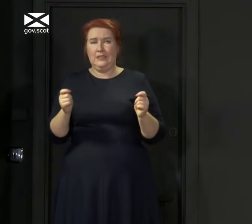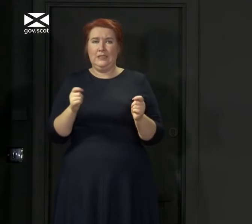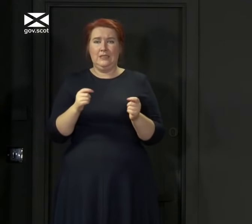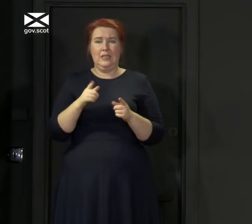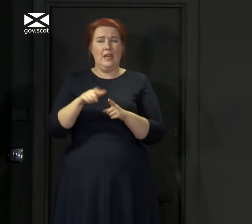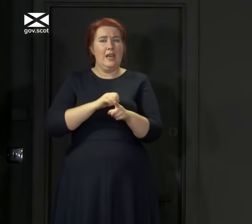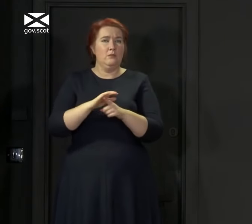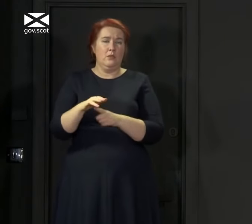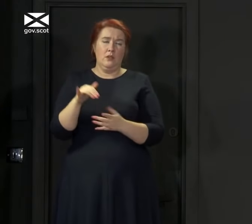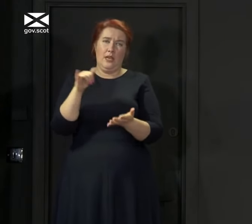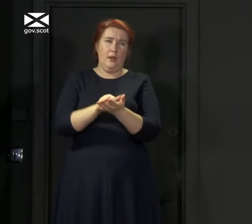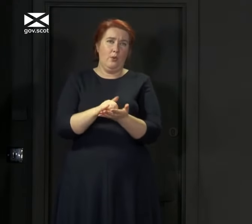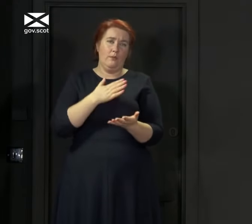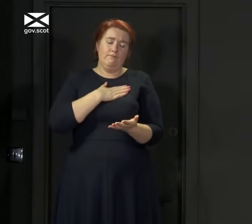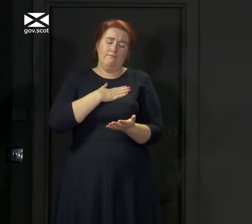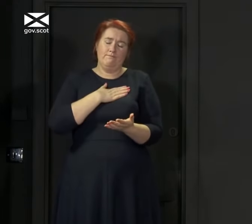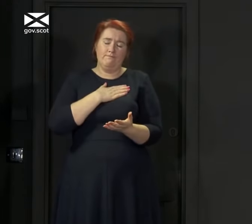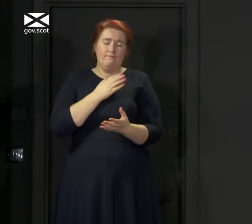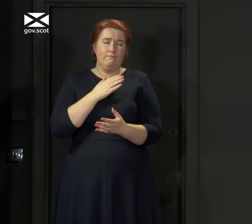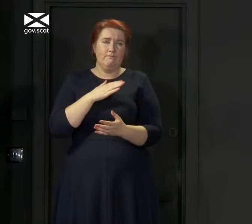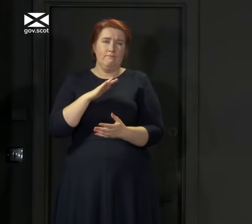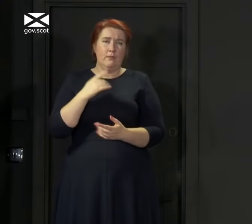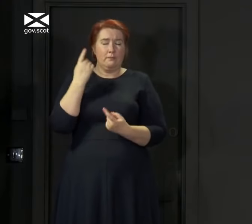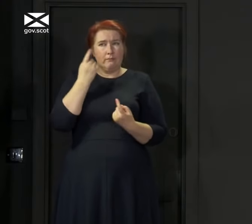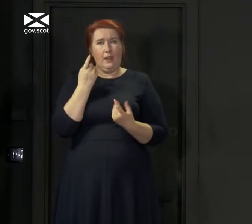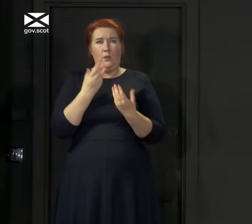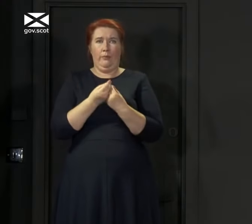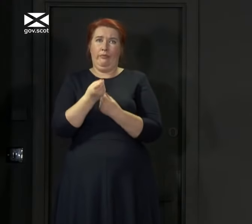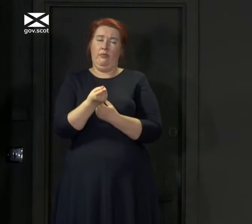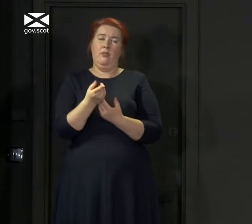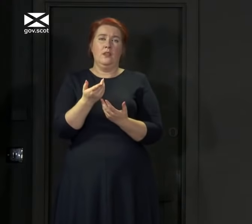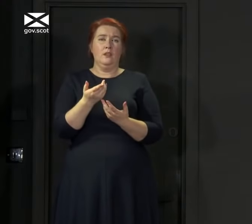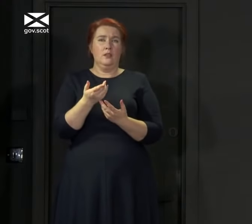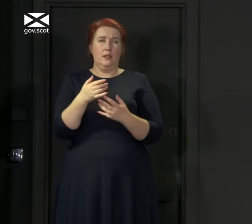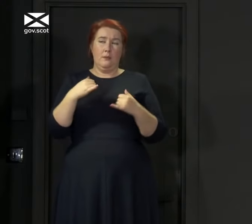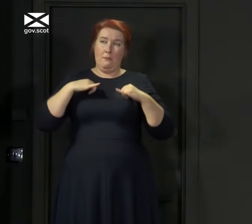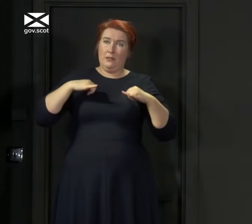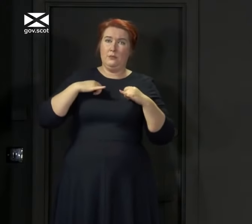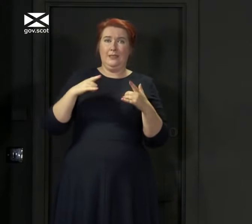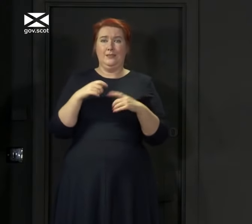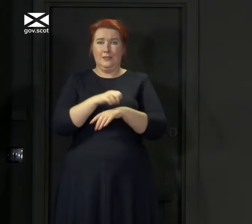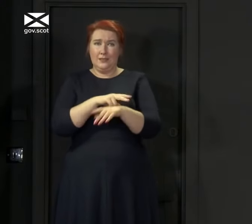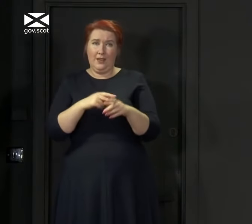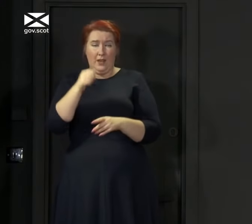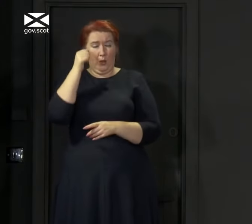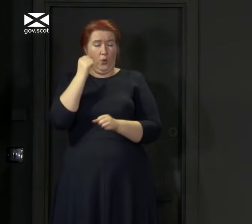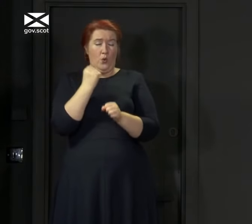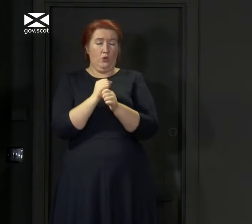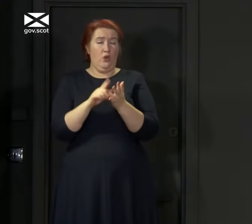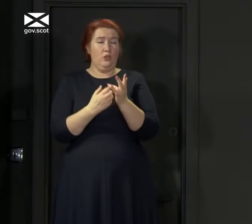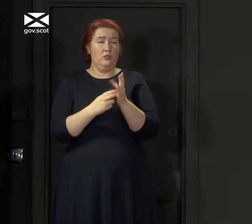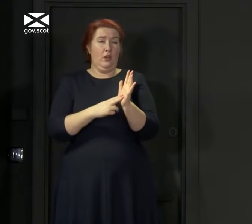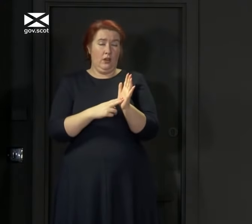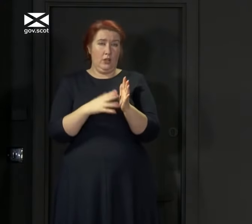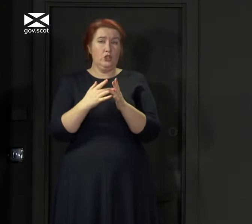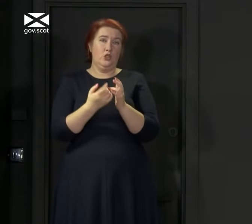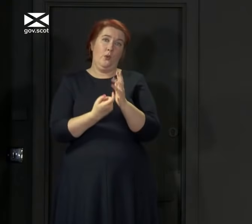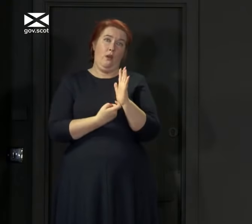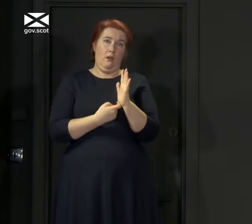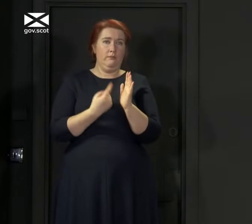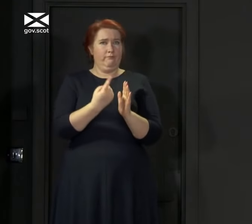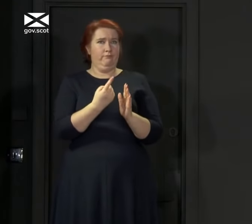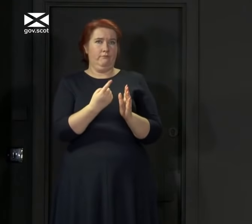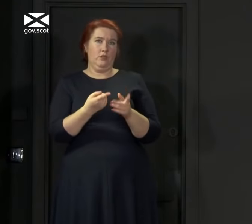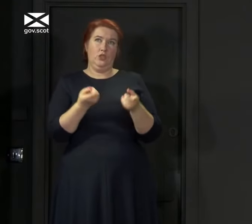today. And my thoughts are with the workforce there, my thoughts are with the management there. is never easy to be in that situation. And I know Gordon Dewar will be feeling the burden of that